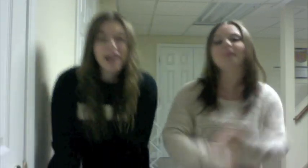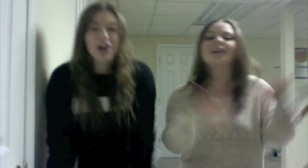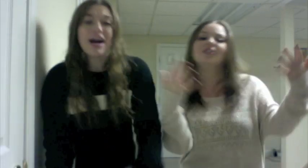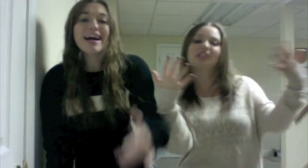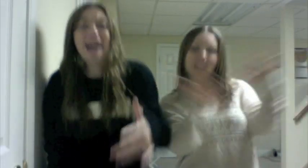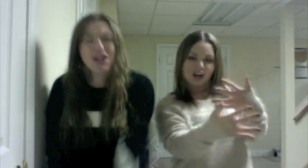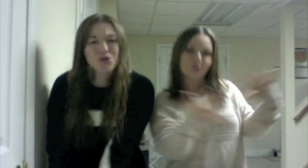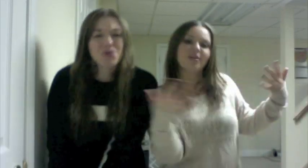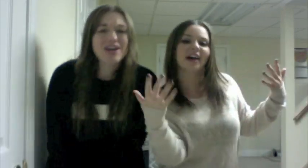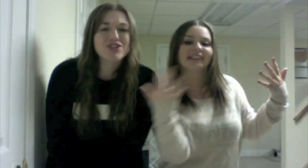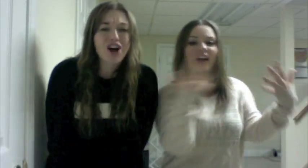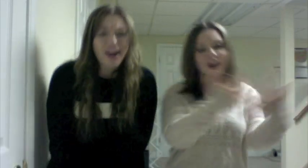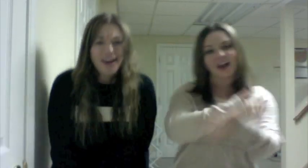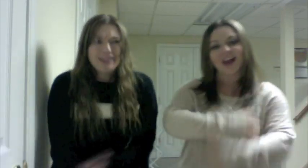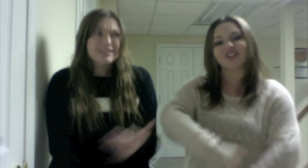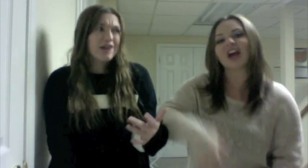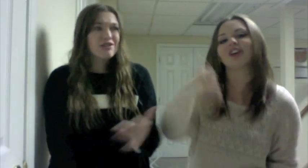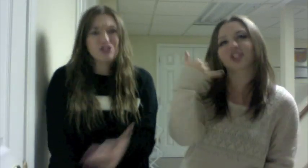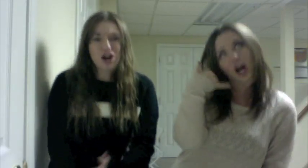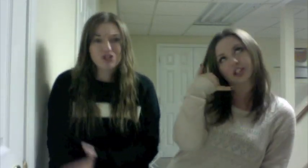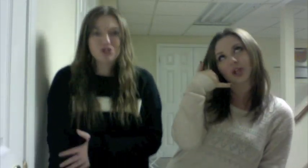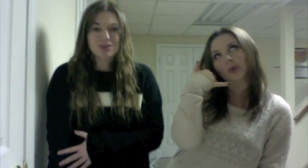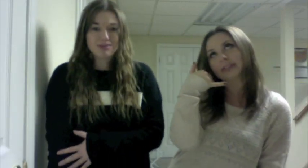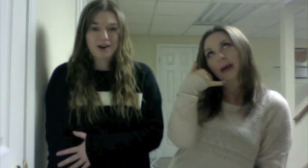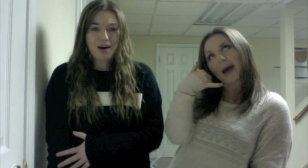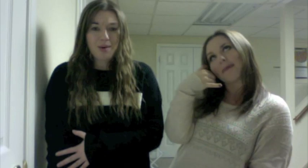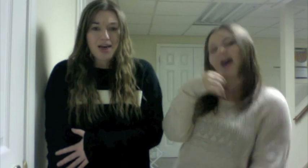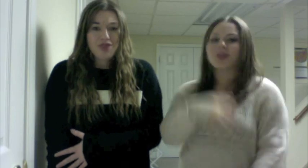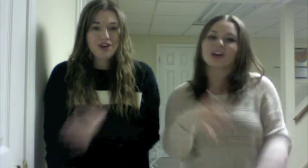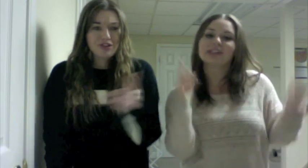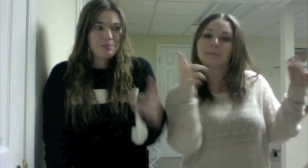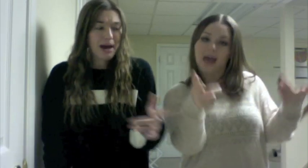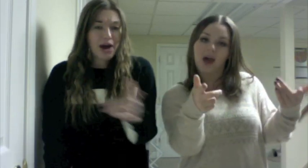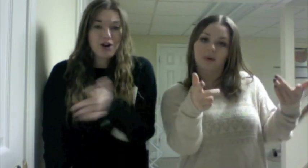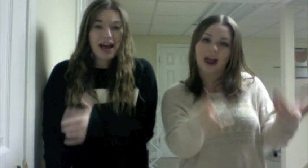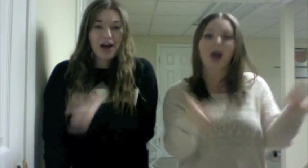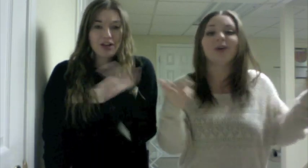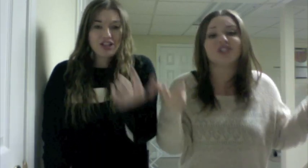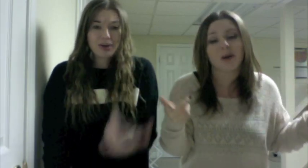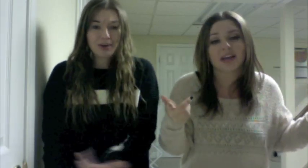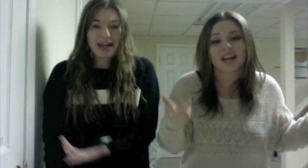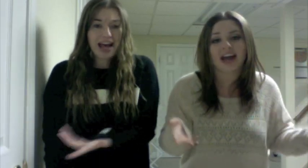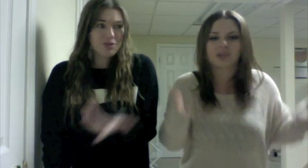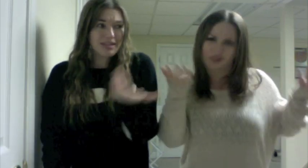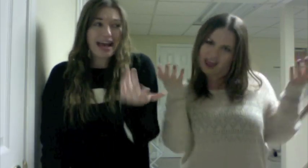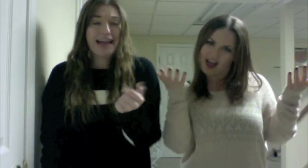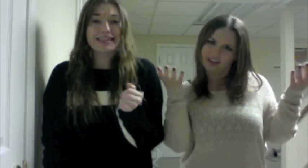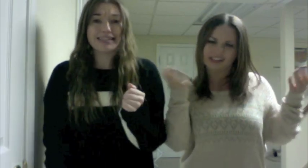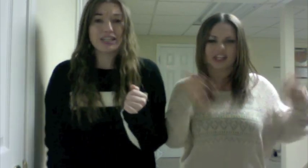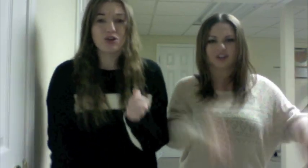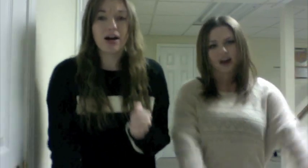lair. Peter's got new nails on, Derek talks to his mom. There's a power outage, now we gotta ask what the hell is Kira.